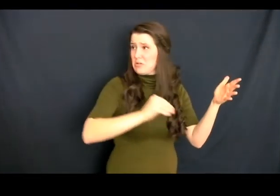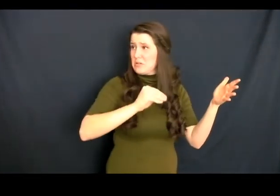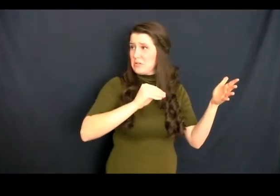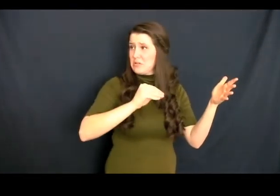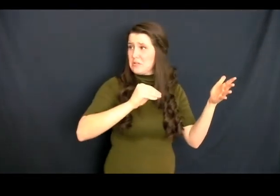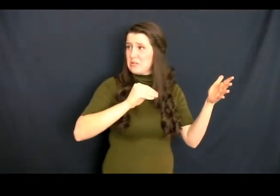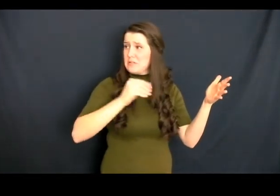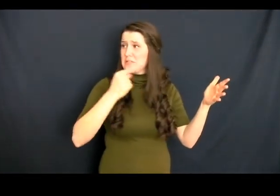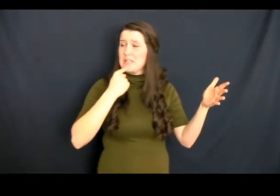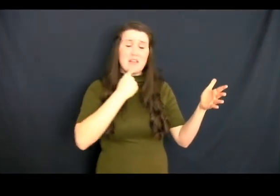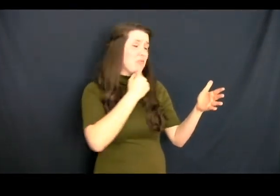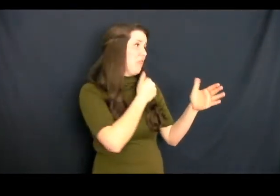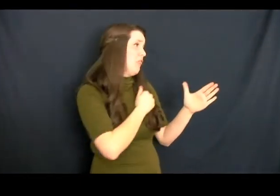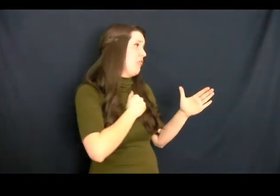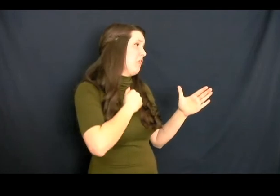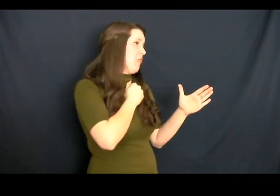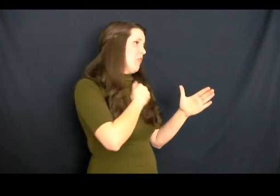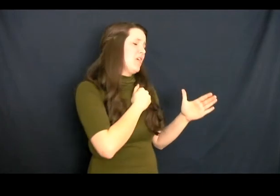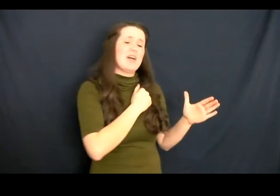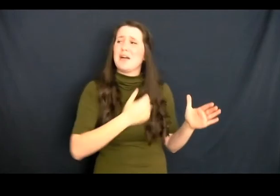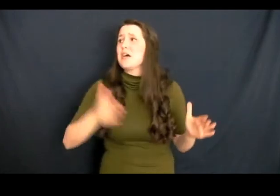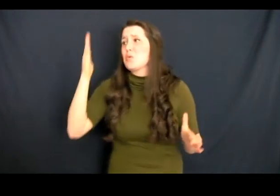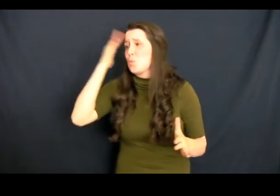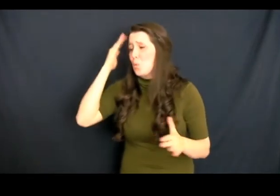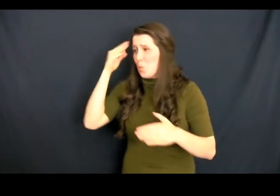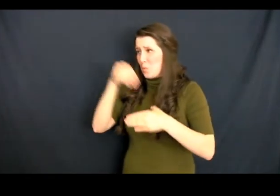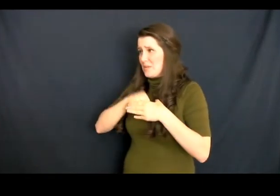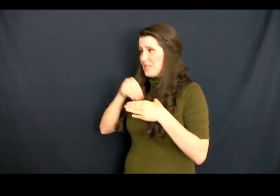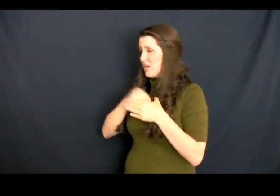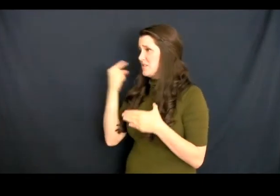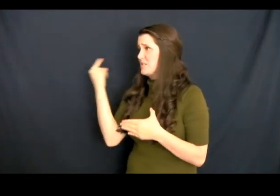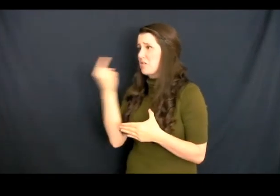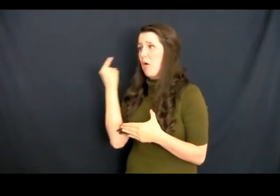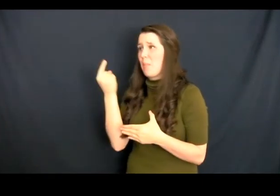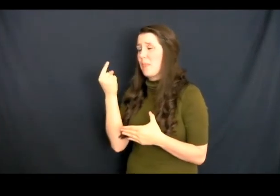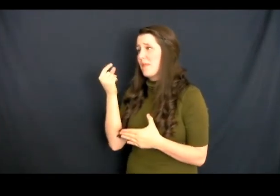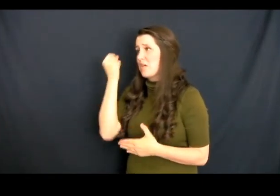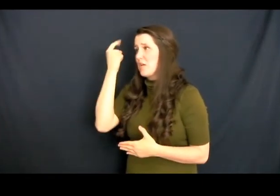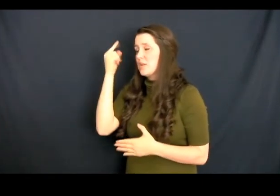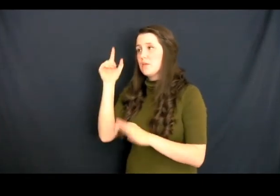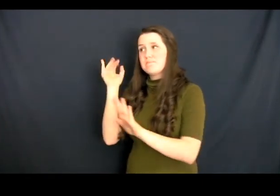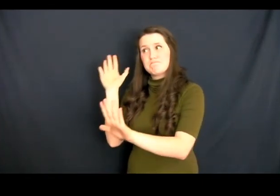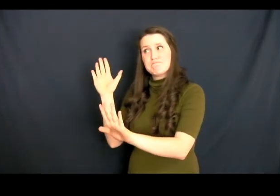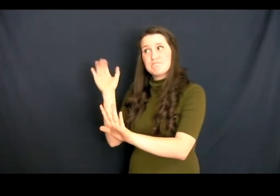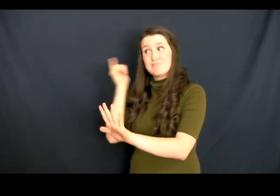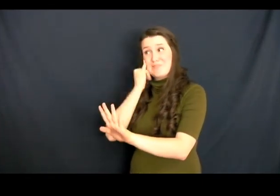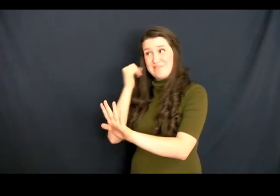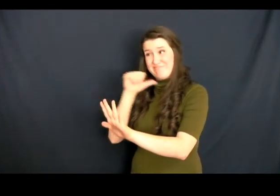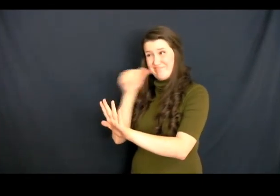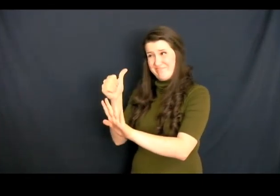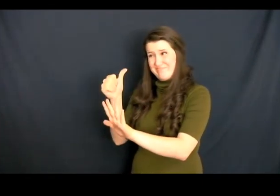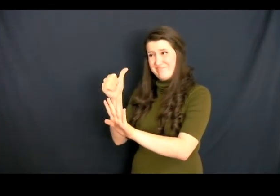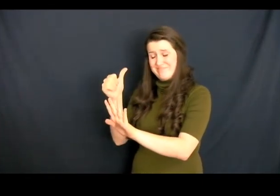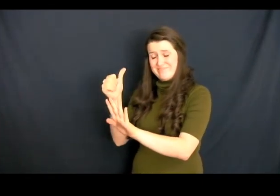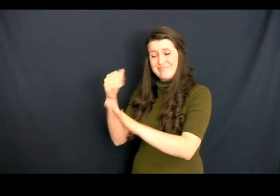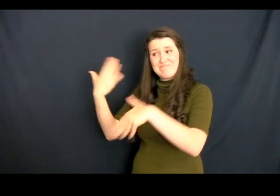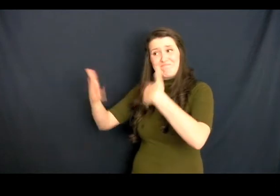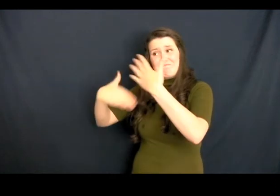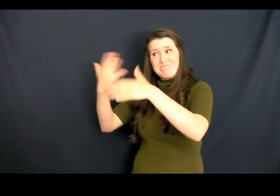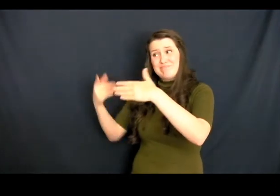the humanity I know that you possess, or at least realize that one day you're going to have to deal with this directly, and it's not going to